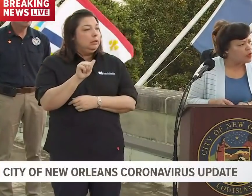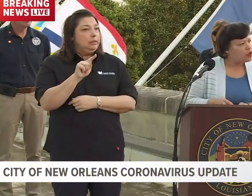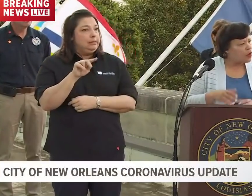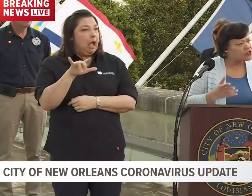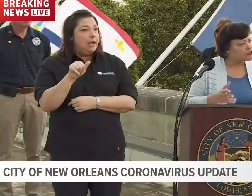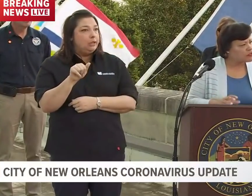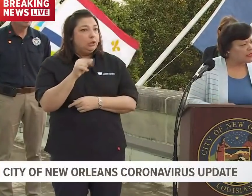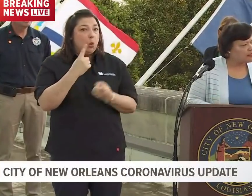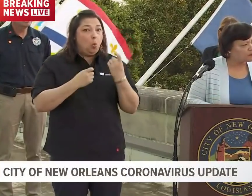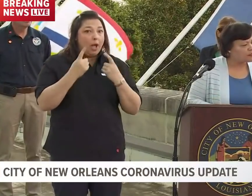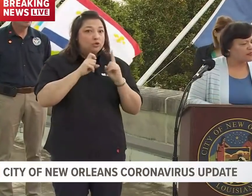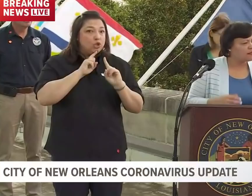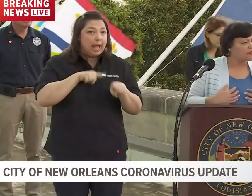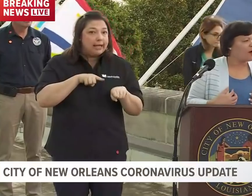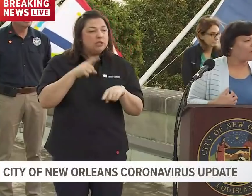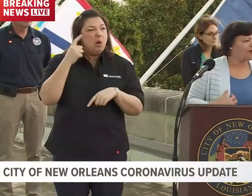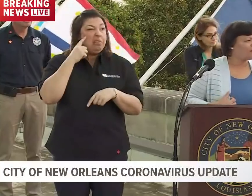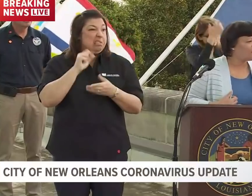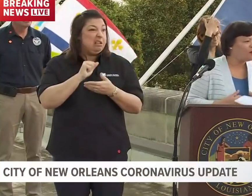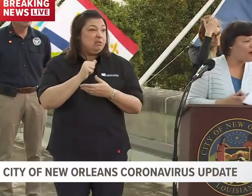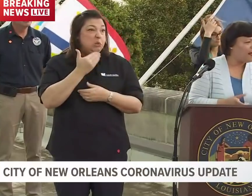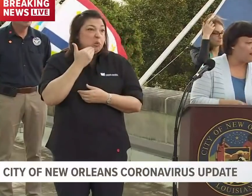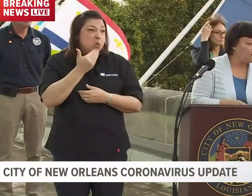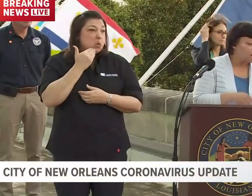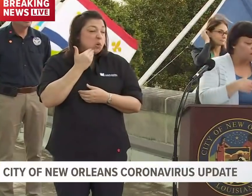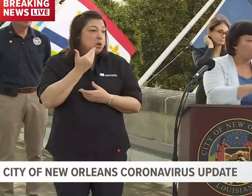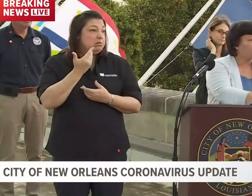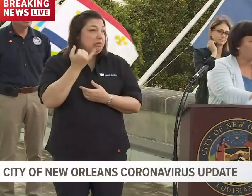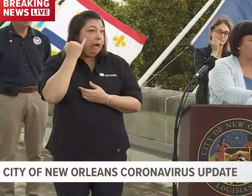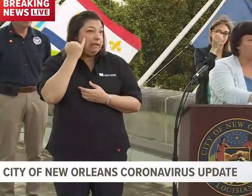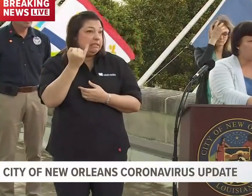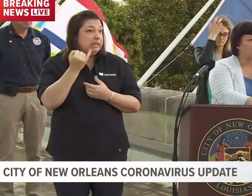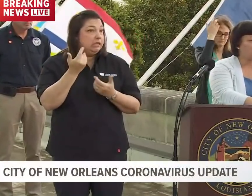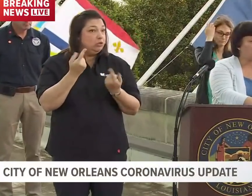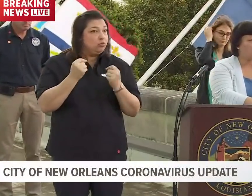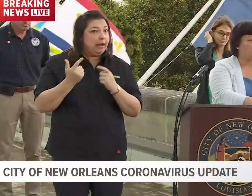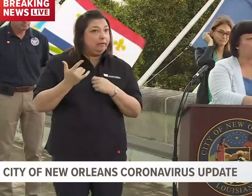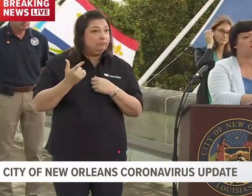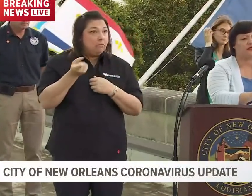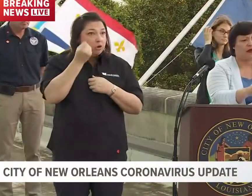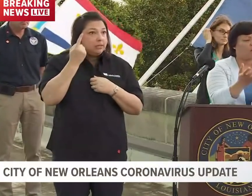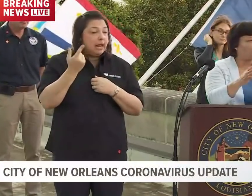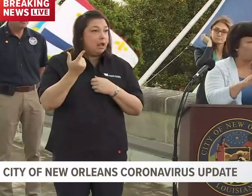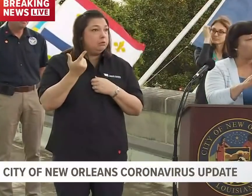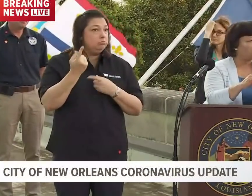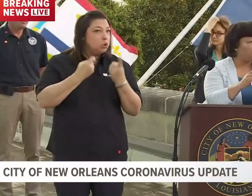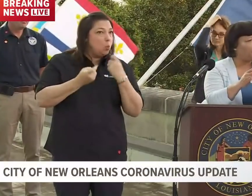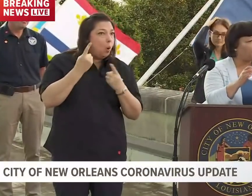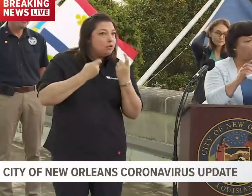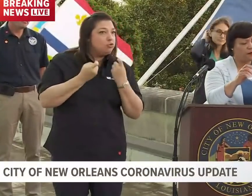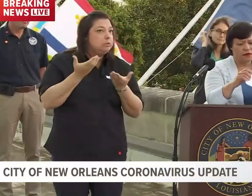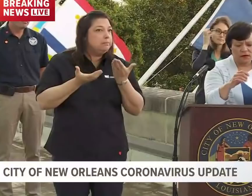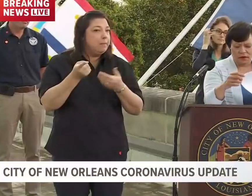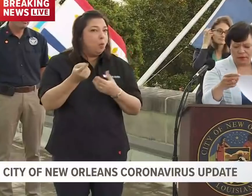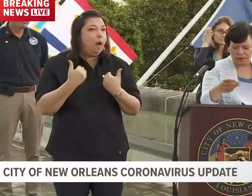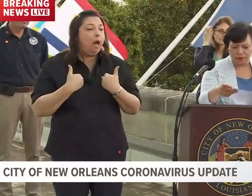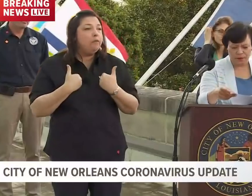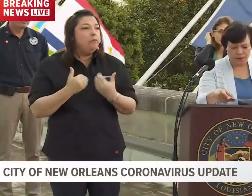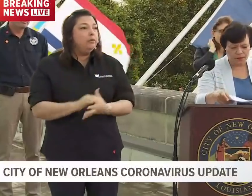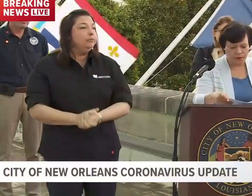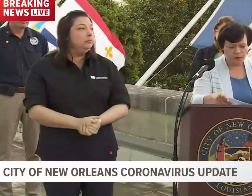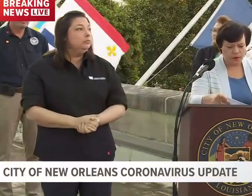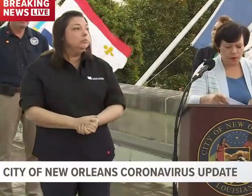to questions and answers. I think that's always a good way to feel, you know, some of the questions that our reporters may have. Absolutely.